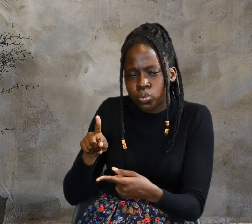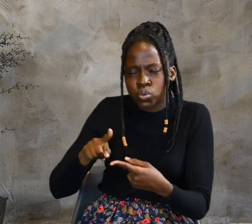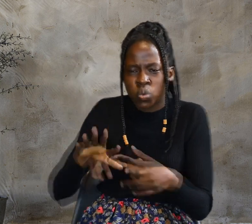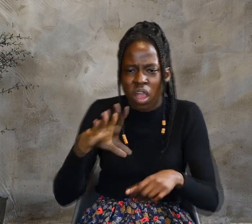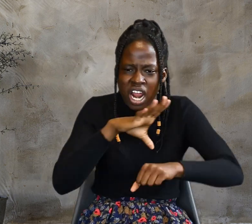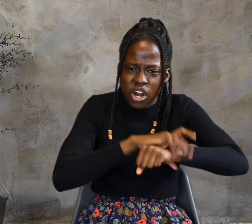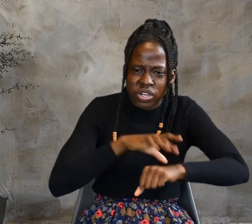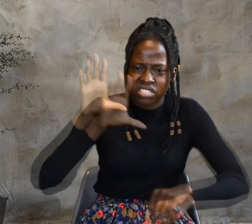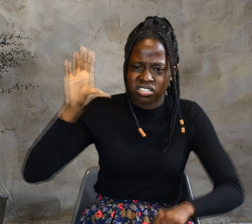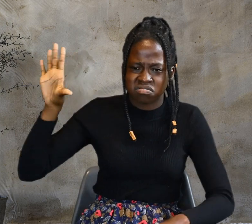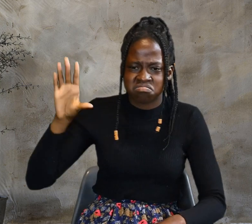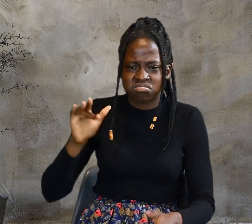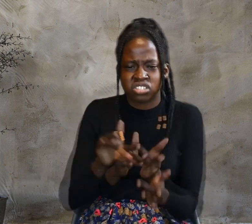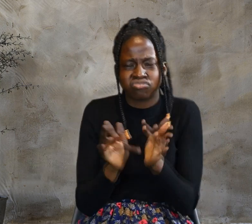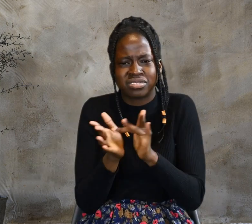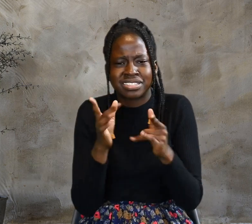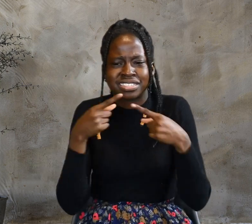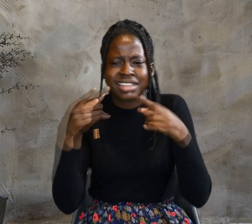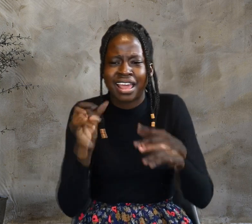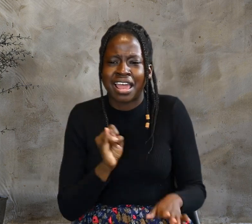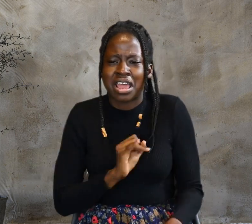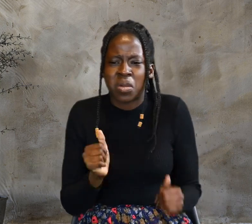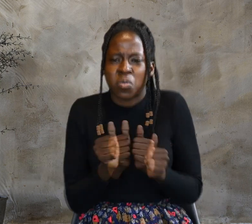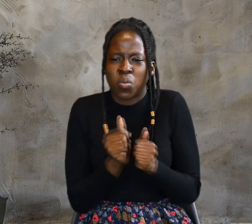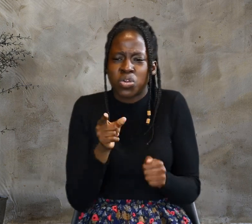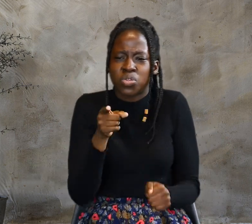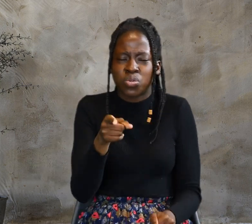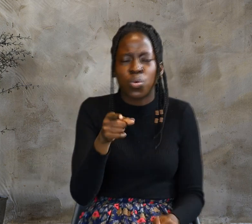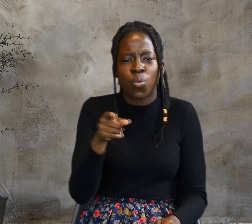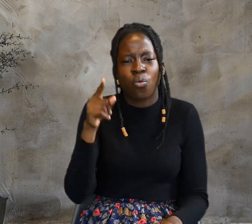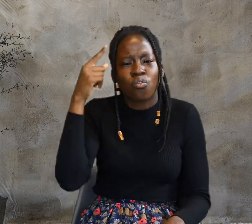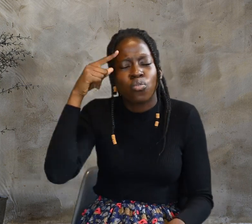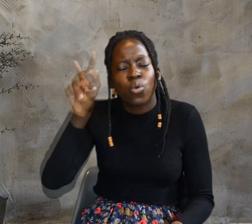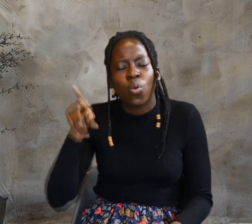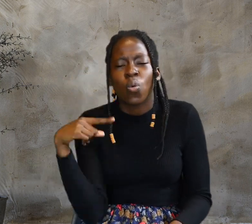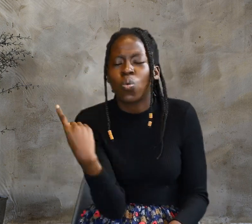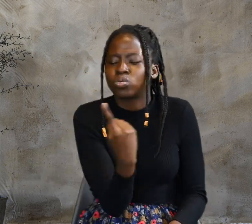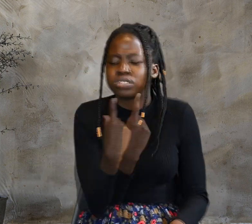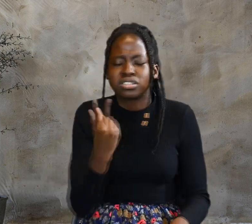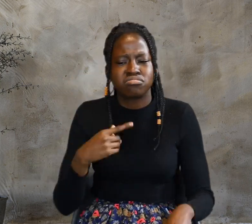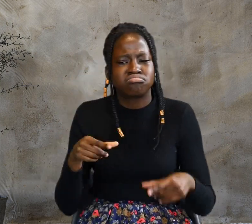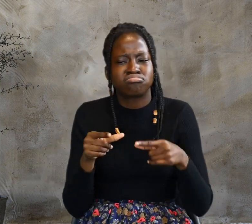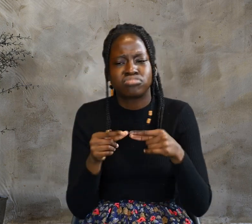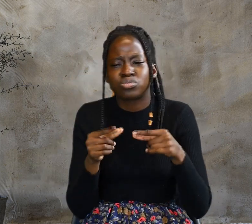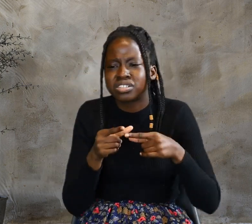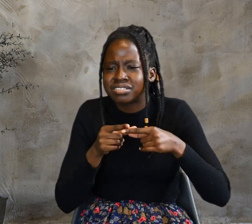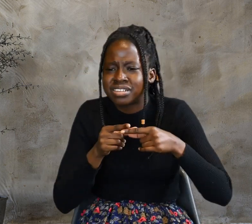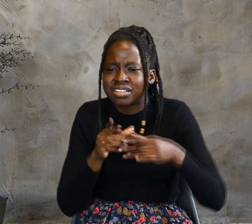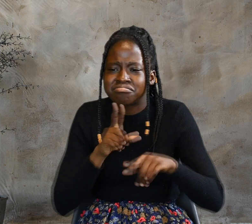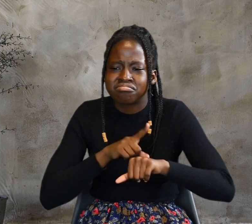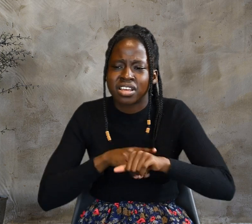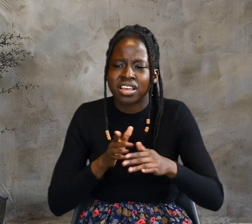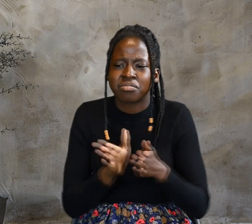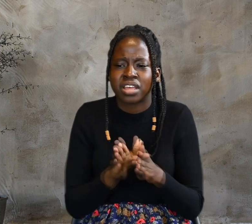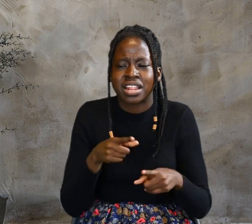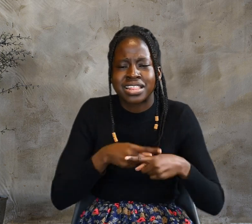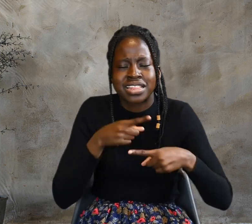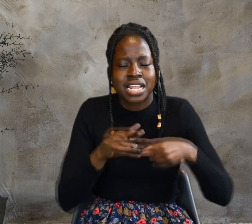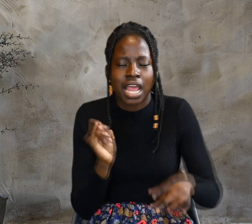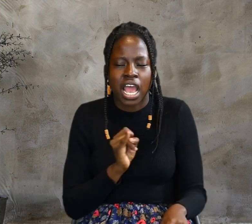said, I am with you for only a short time, and then I am going to the one